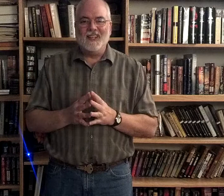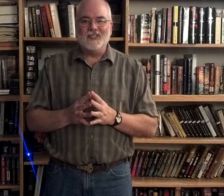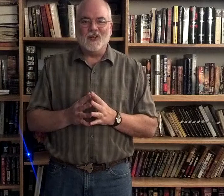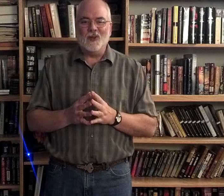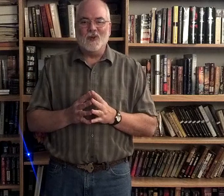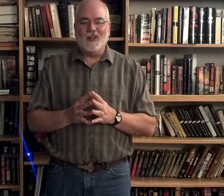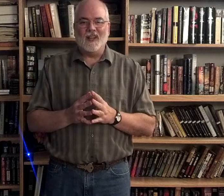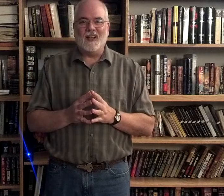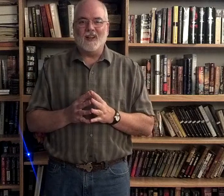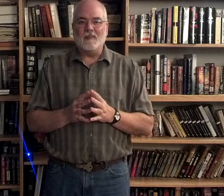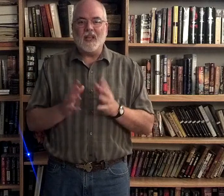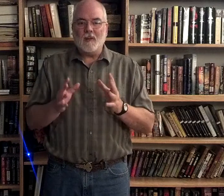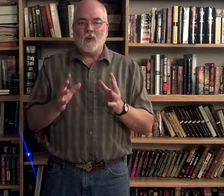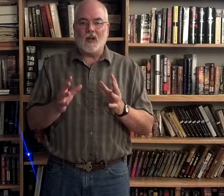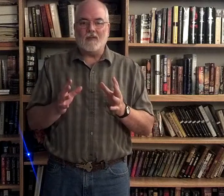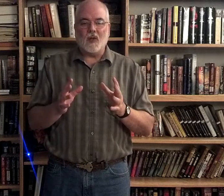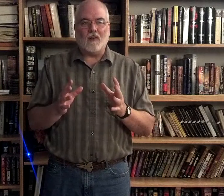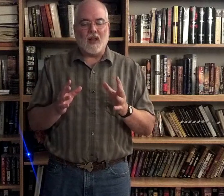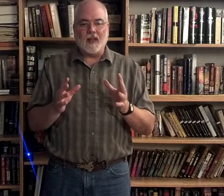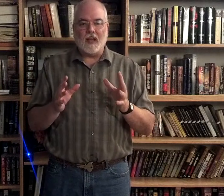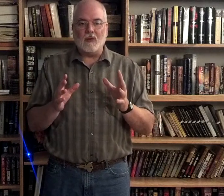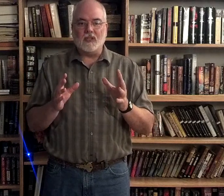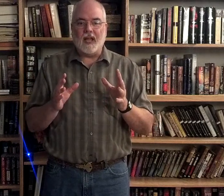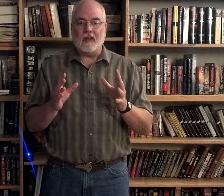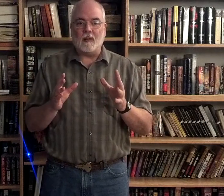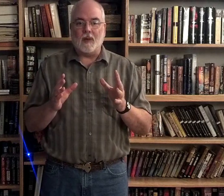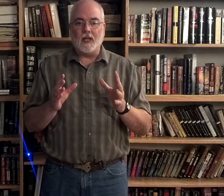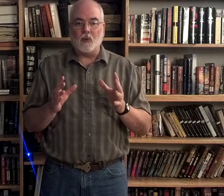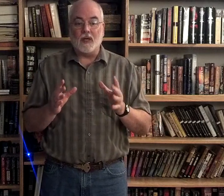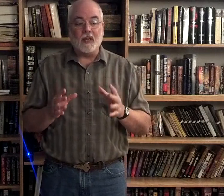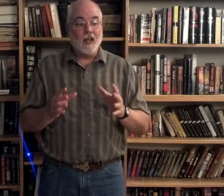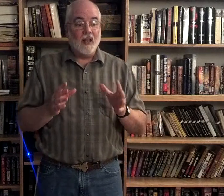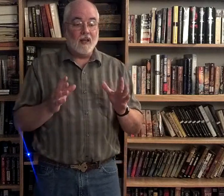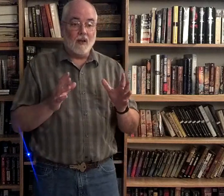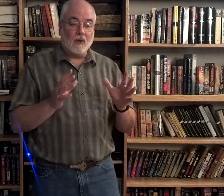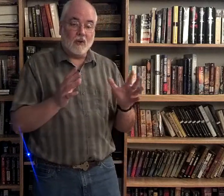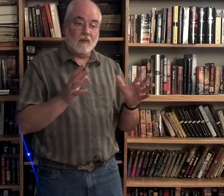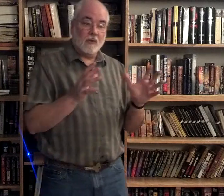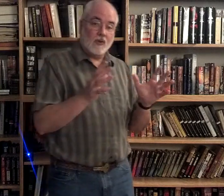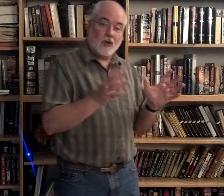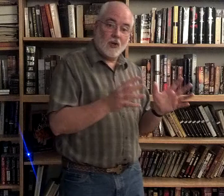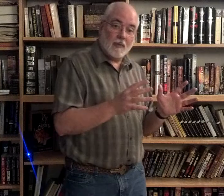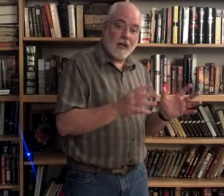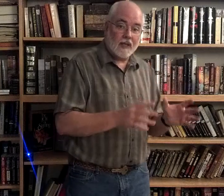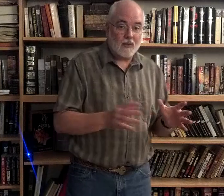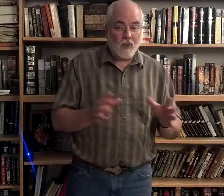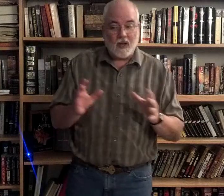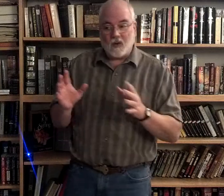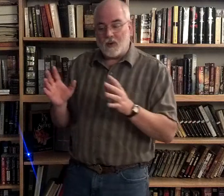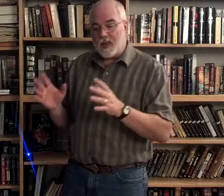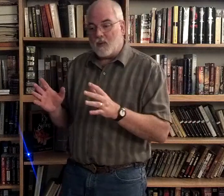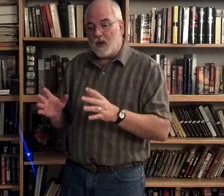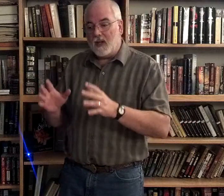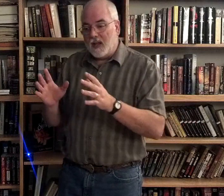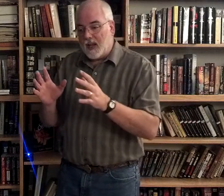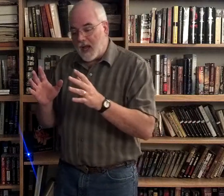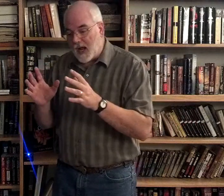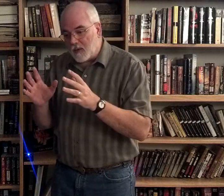So, picking up where I left off, I think I was at the place where I said, you know, turn your body this way or that way. I am